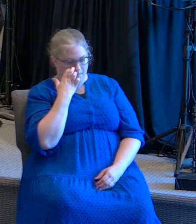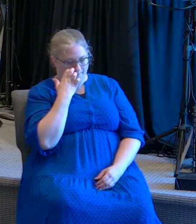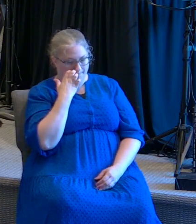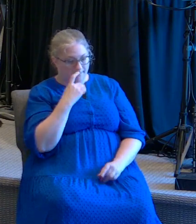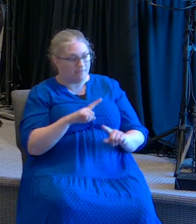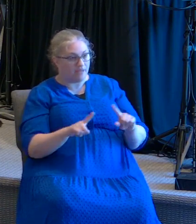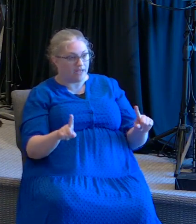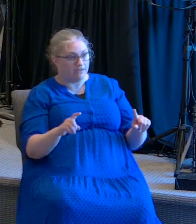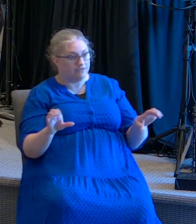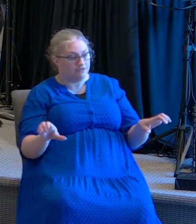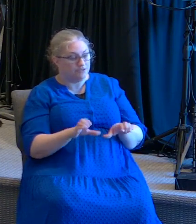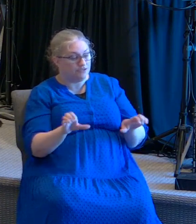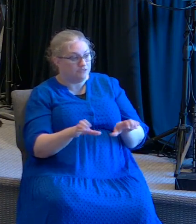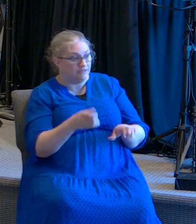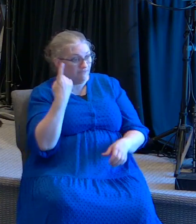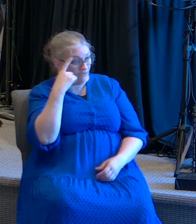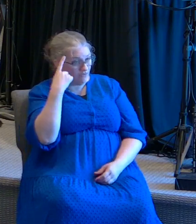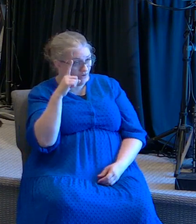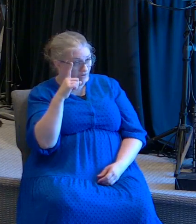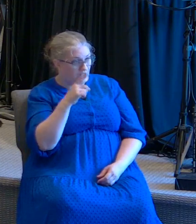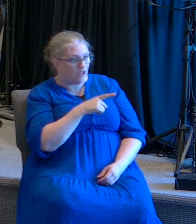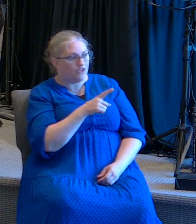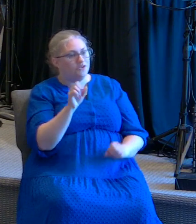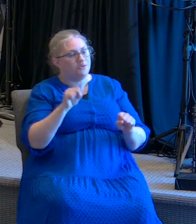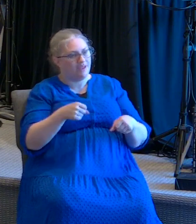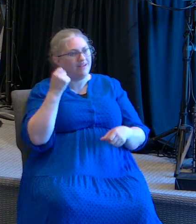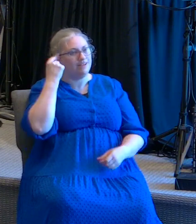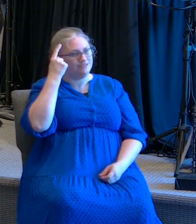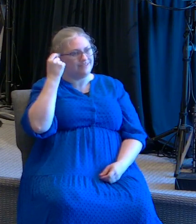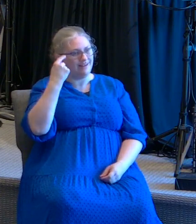but I'm doing it so that you may know that I am God